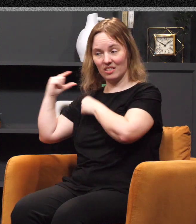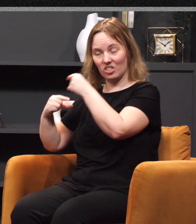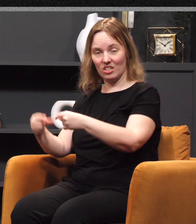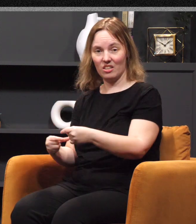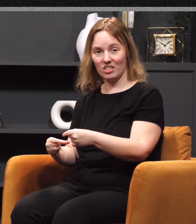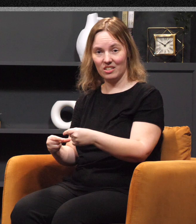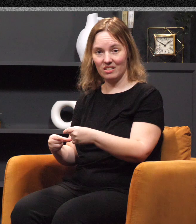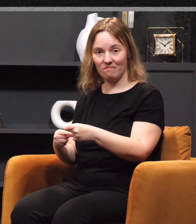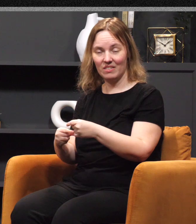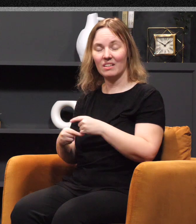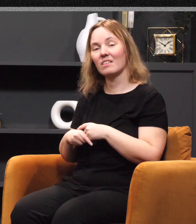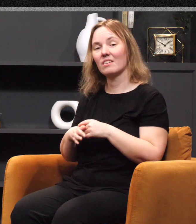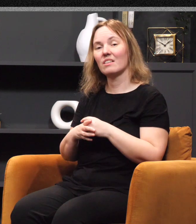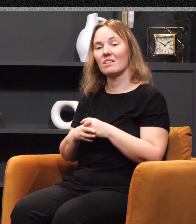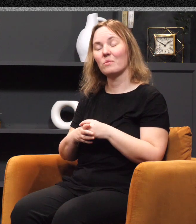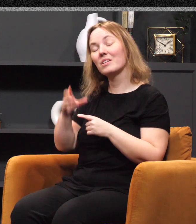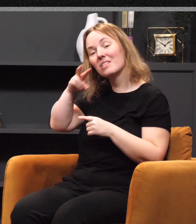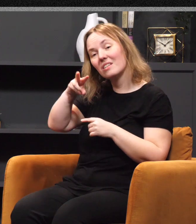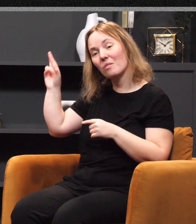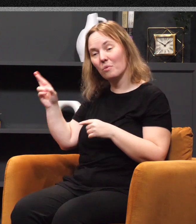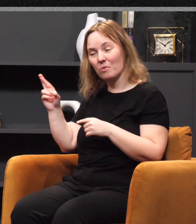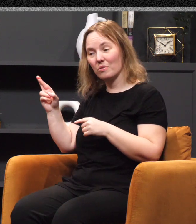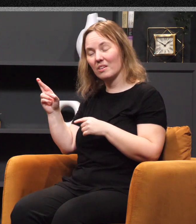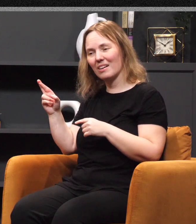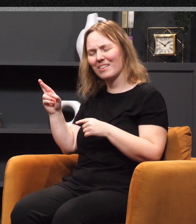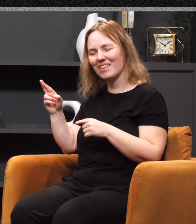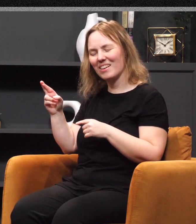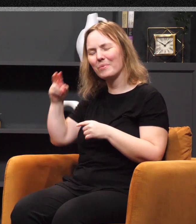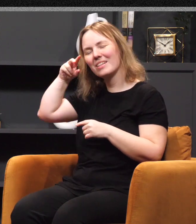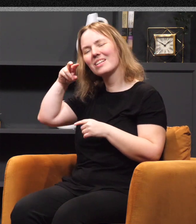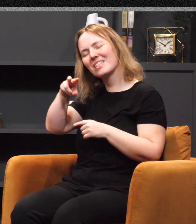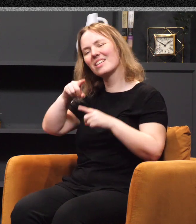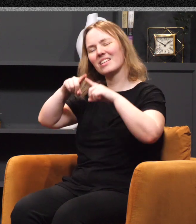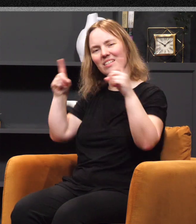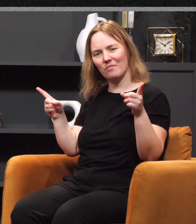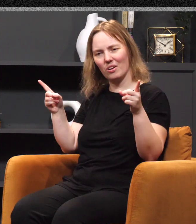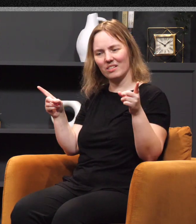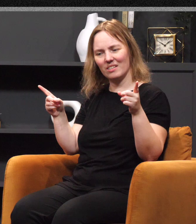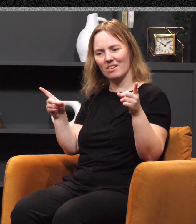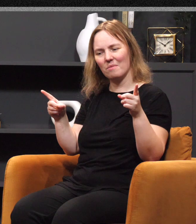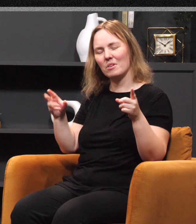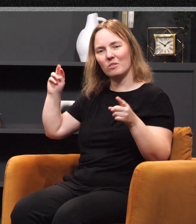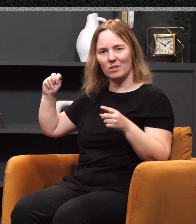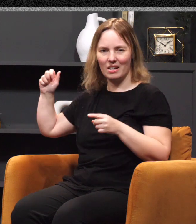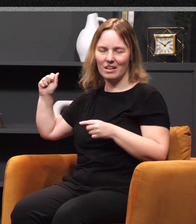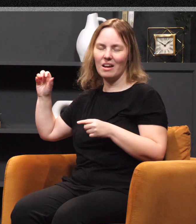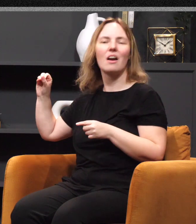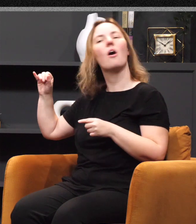reason for that. We see Ruth, but we also see, in contrast, Naomi. Naomi was her mother-in-law, but Naomi had left